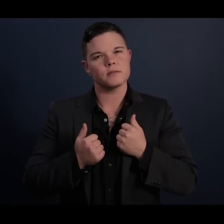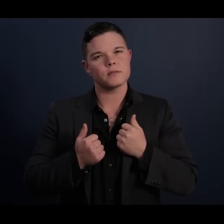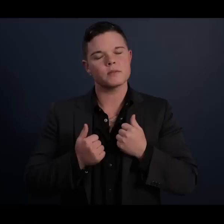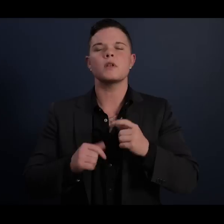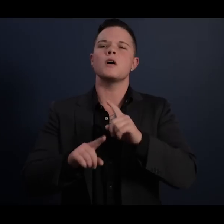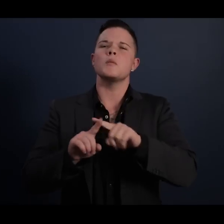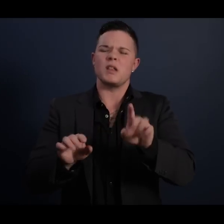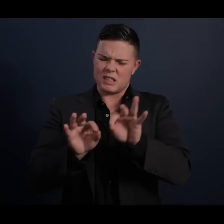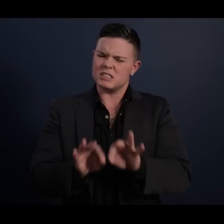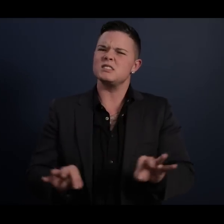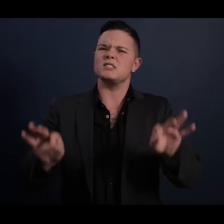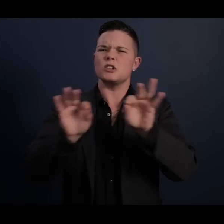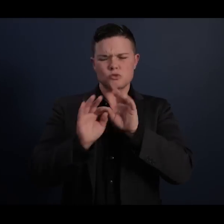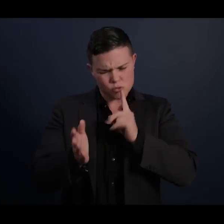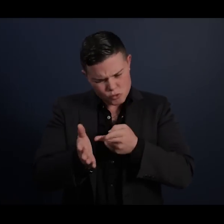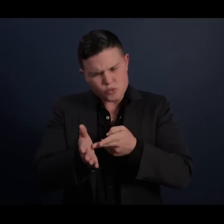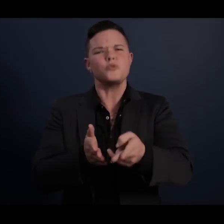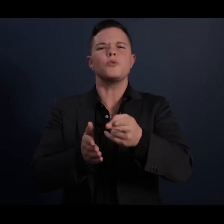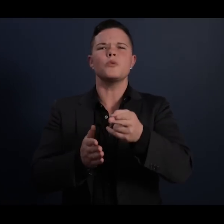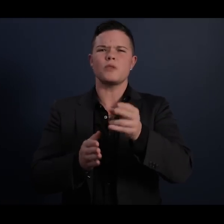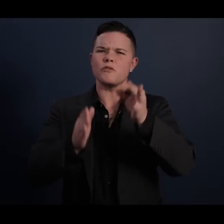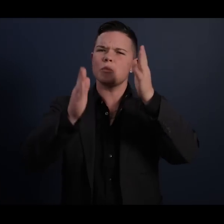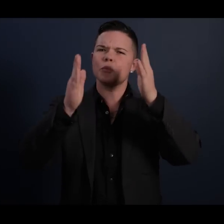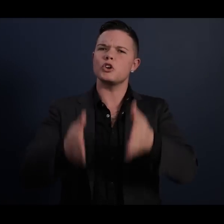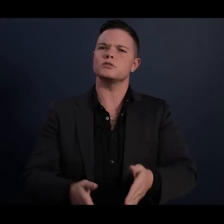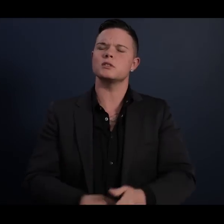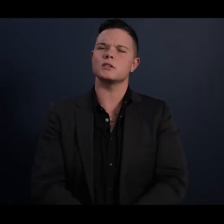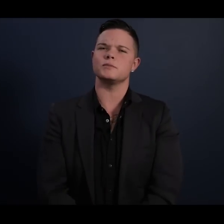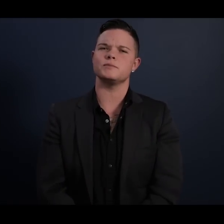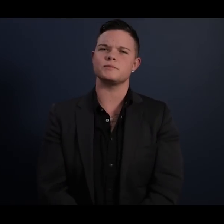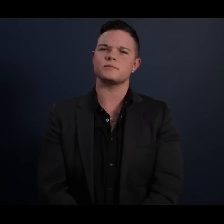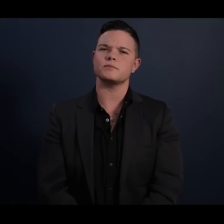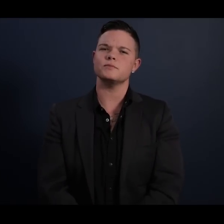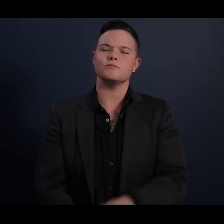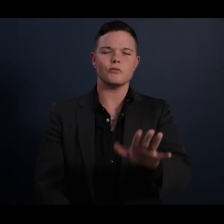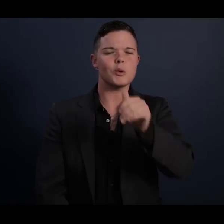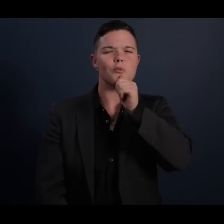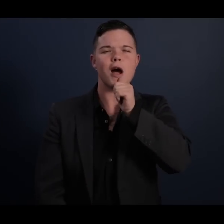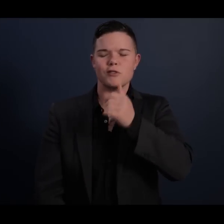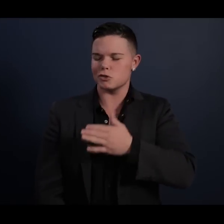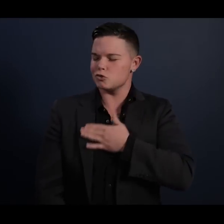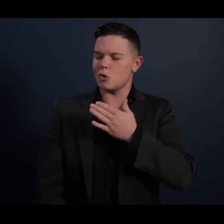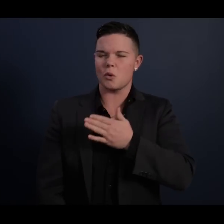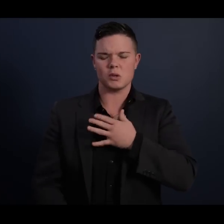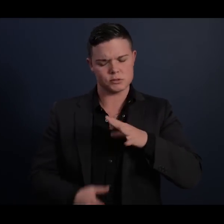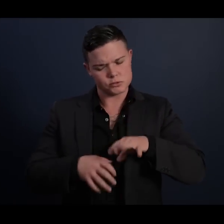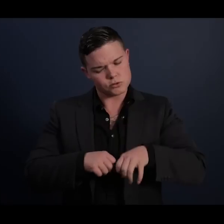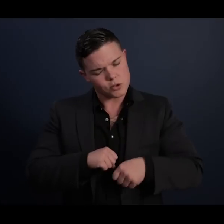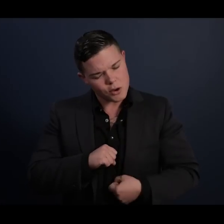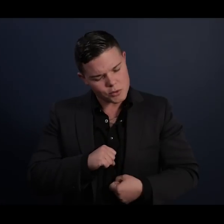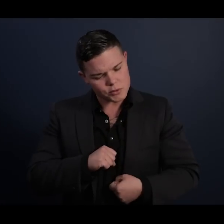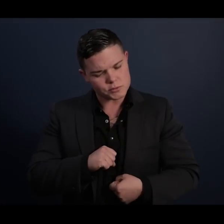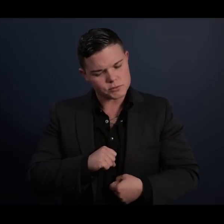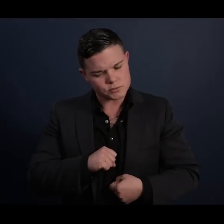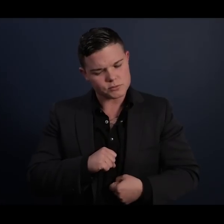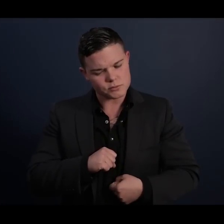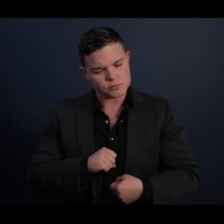the essential truth of a person, their private joys and sorrows, the quiet